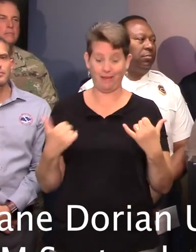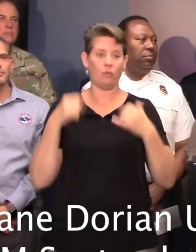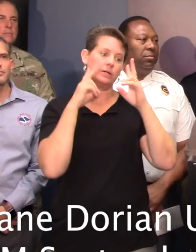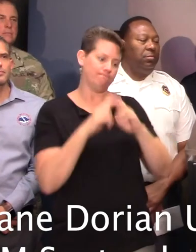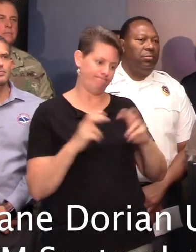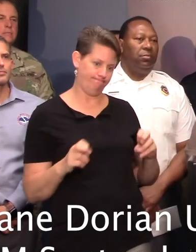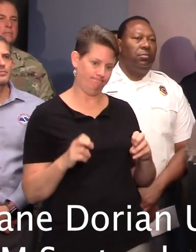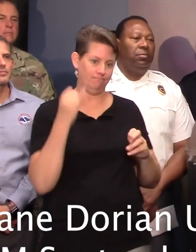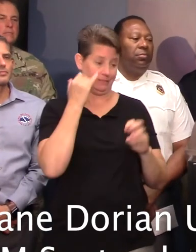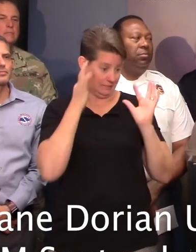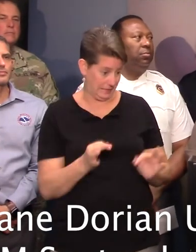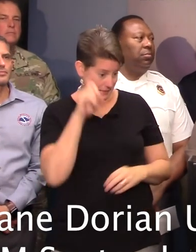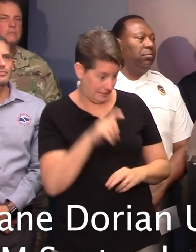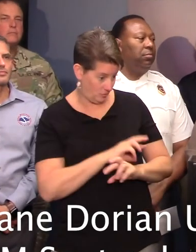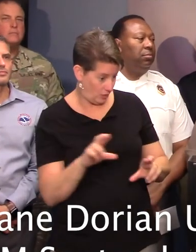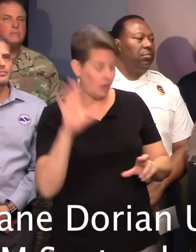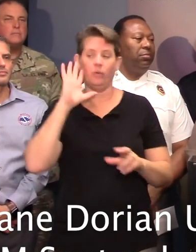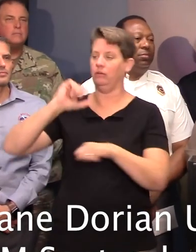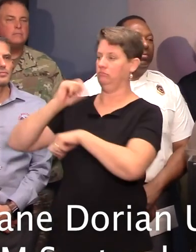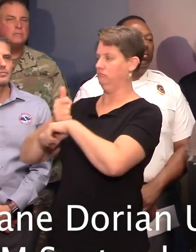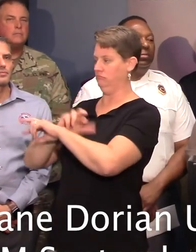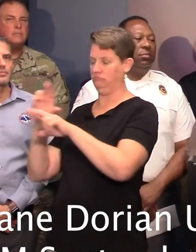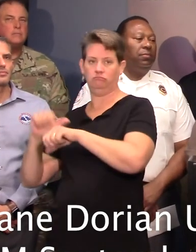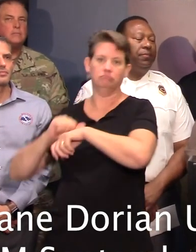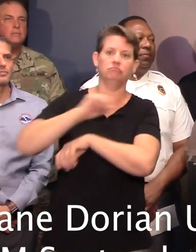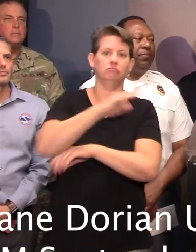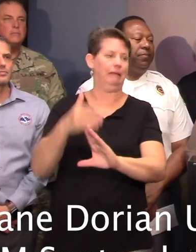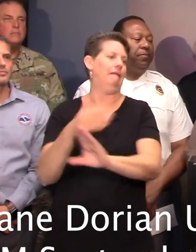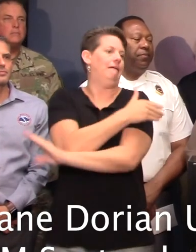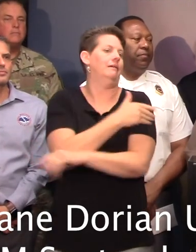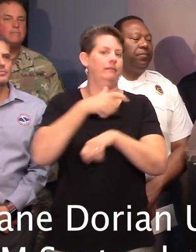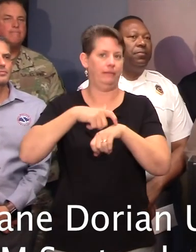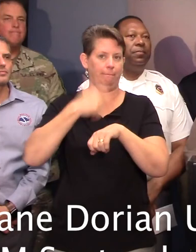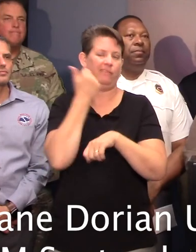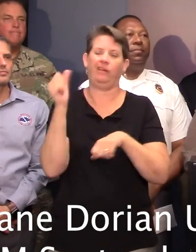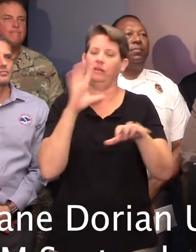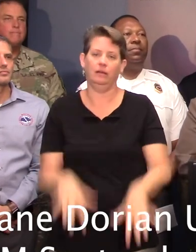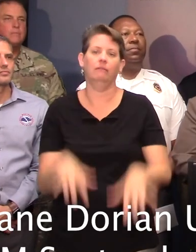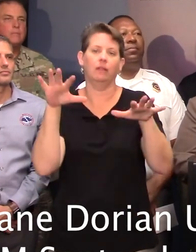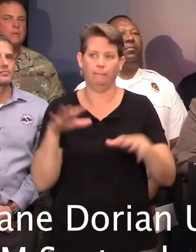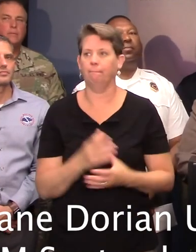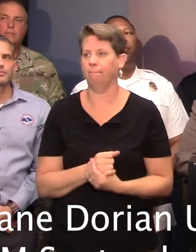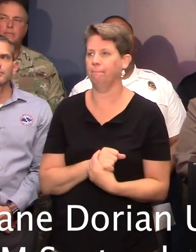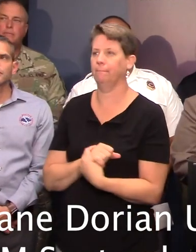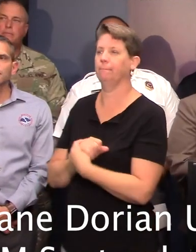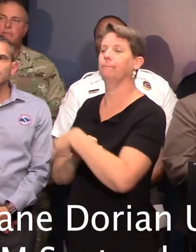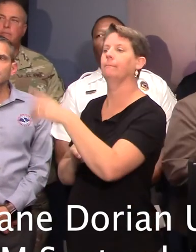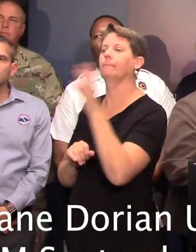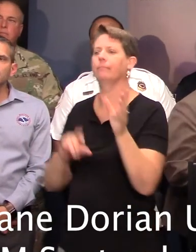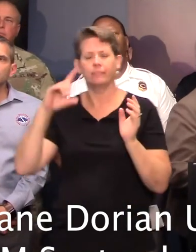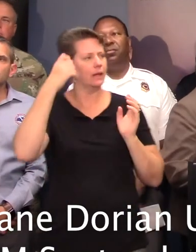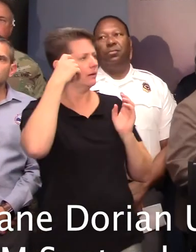those, we will have them pre-positioned and ready to go and in place in advance of any flooding issues. Governor,